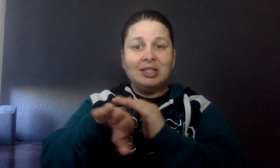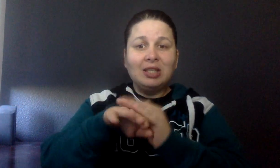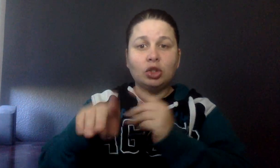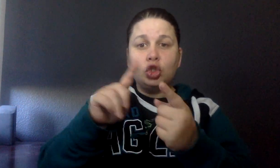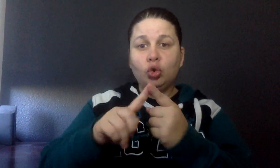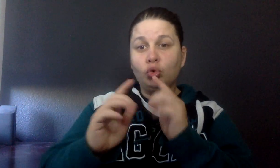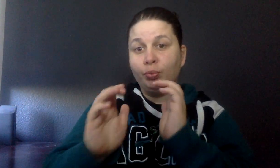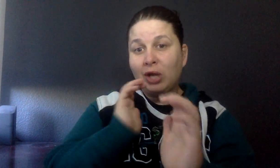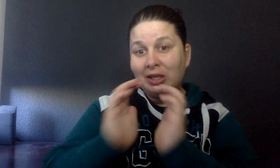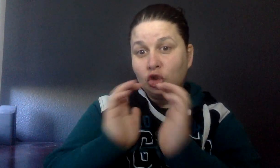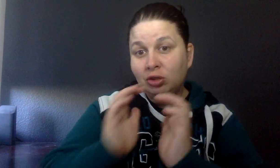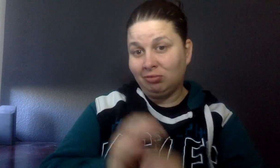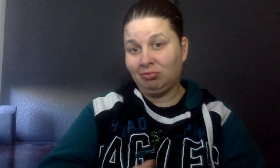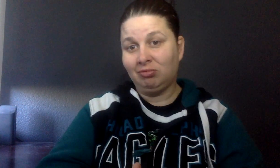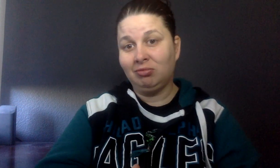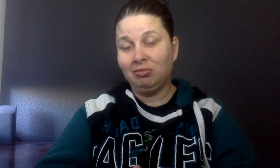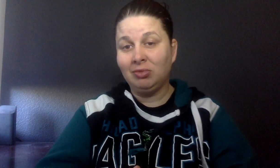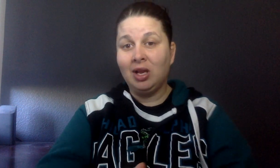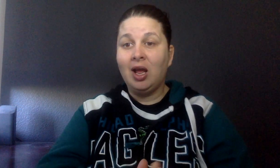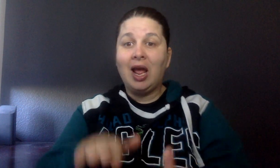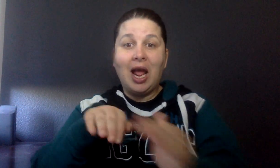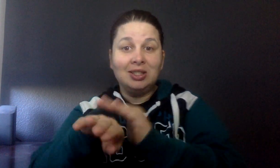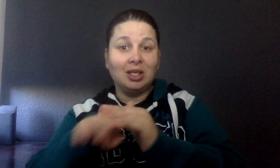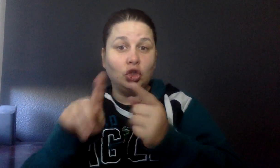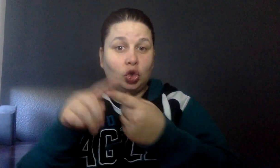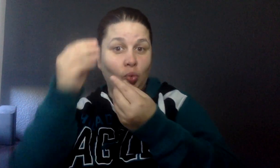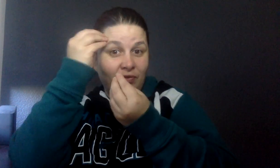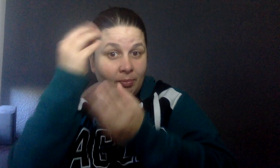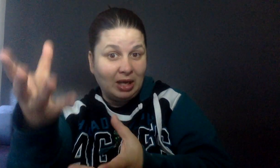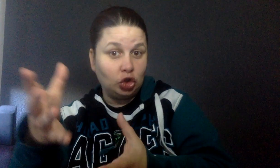access to communication, access to information.